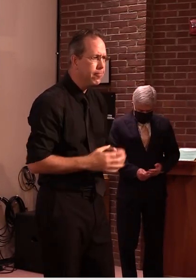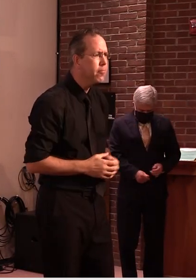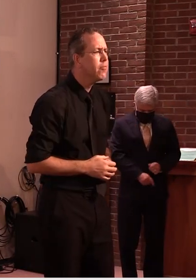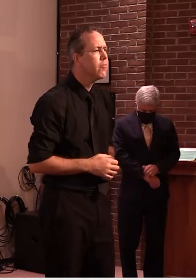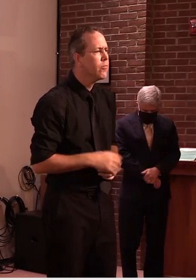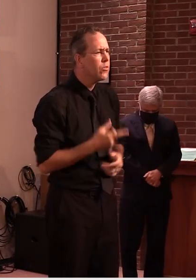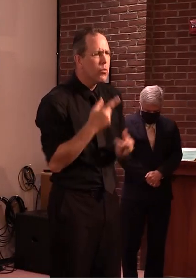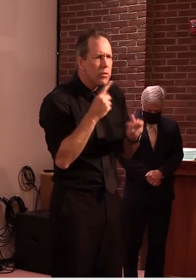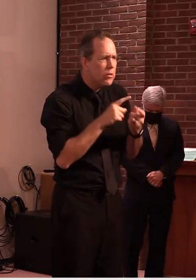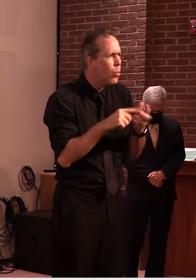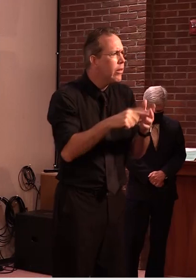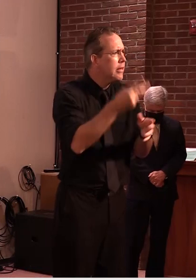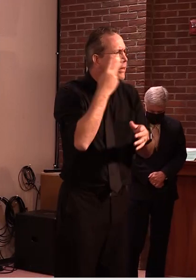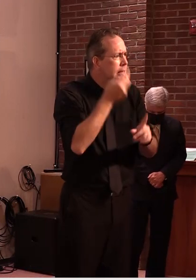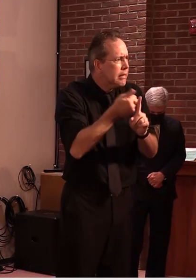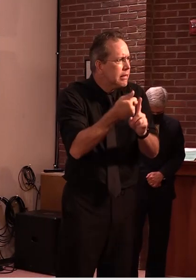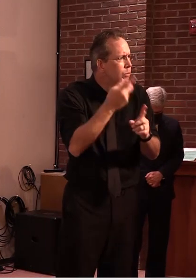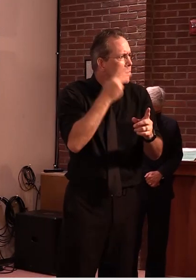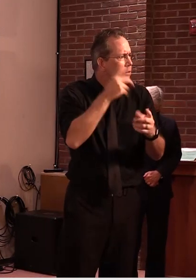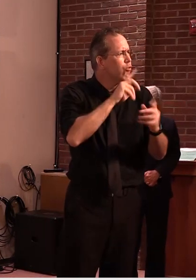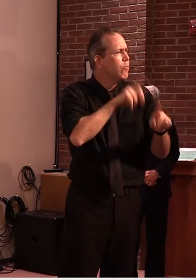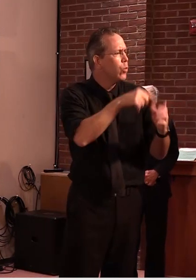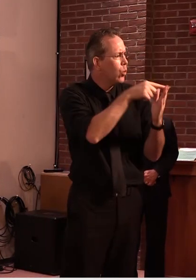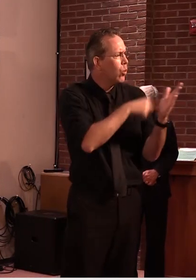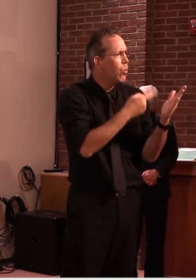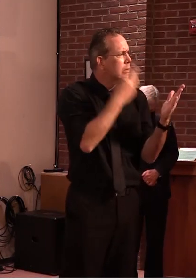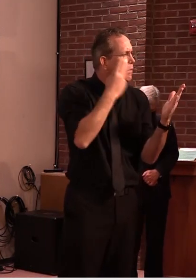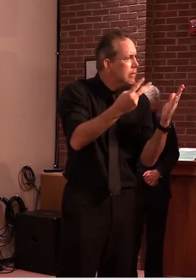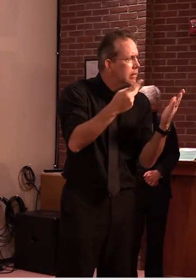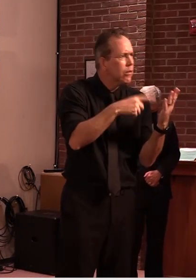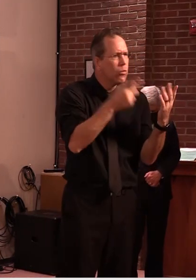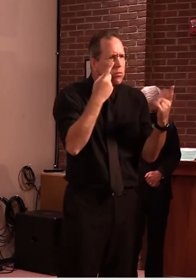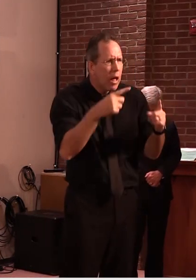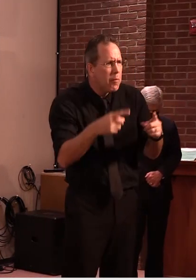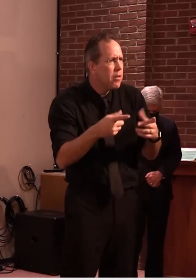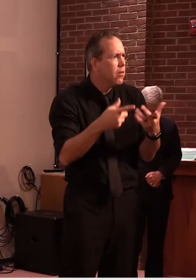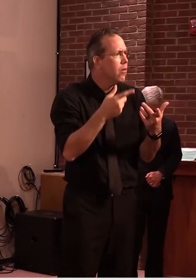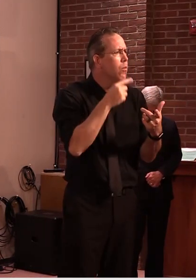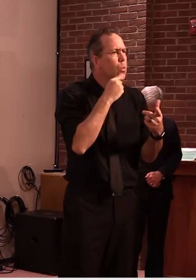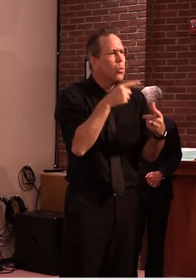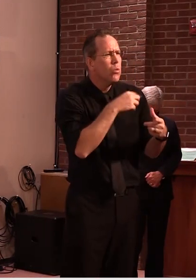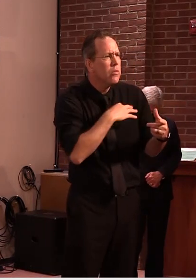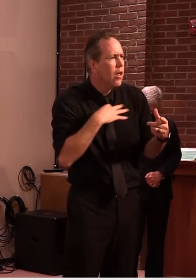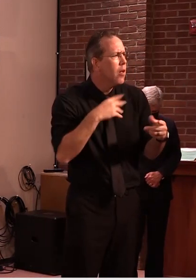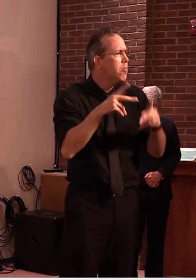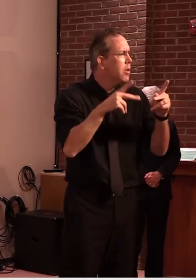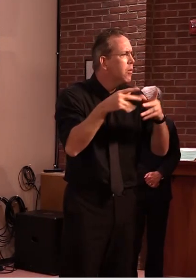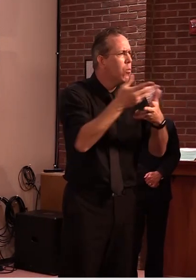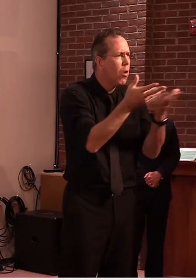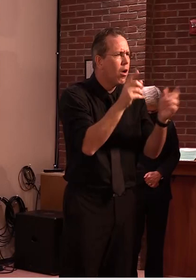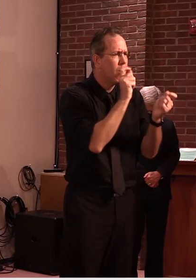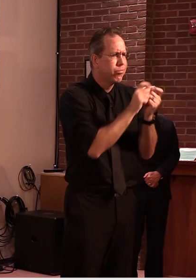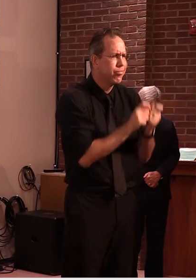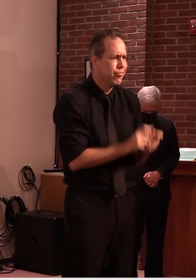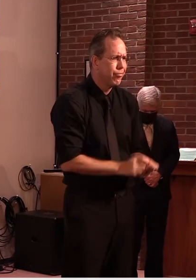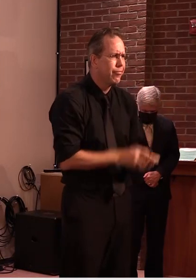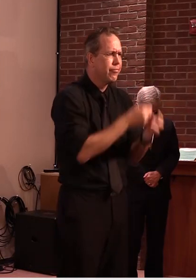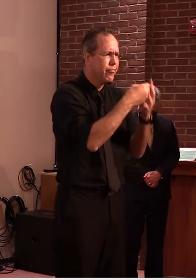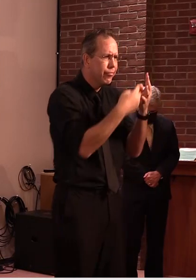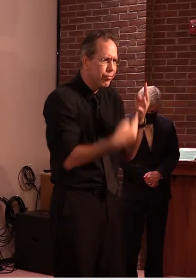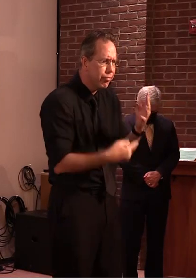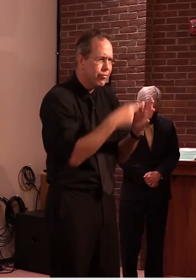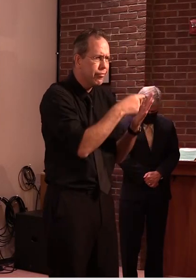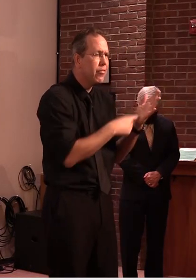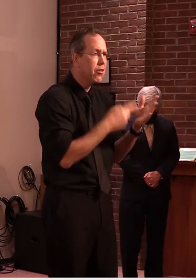accomplished uh and then we'll have a discussion about if we need to send additional staff down next week um for